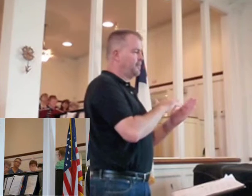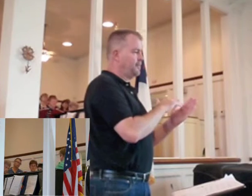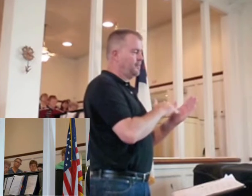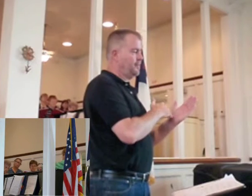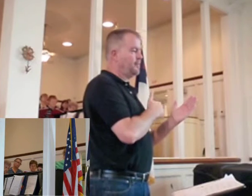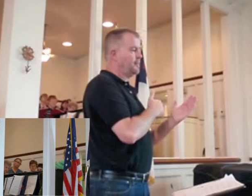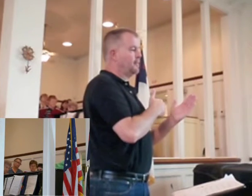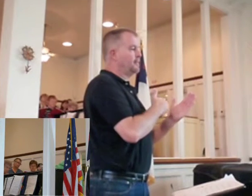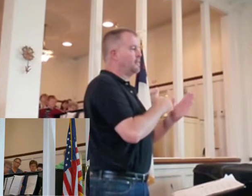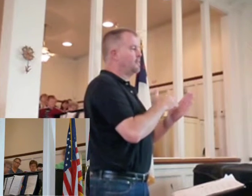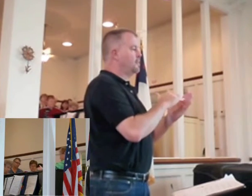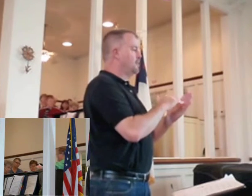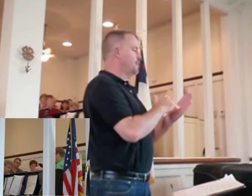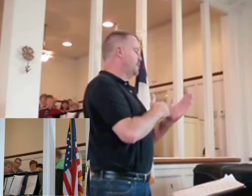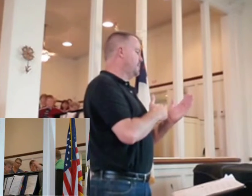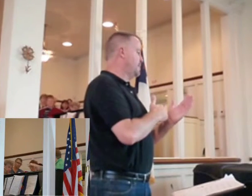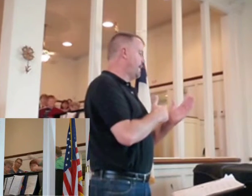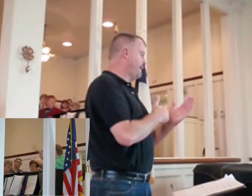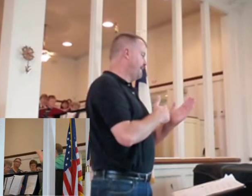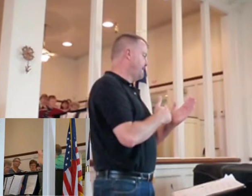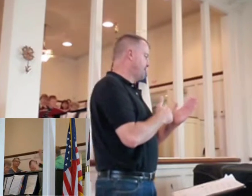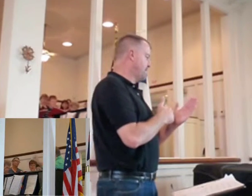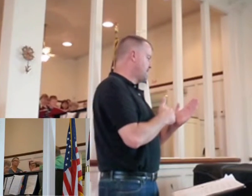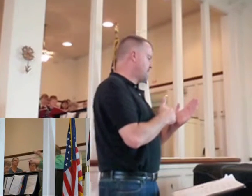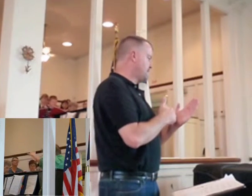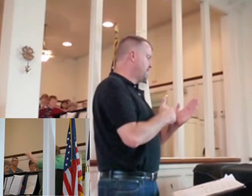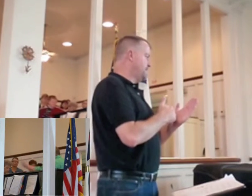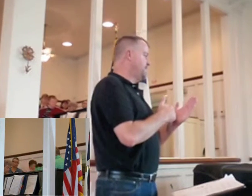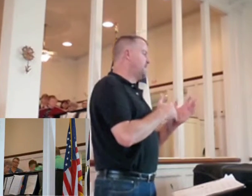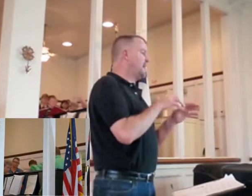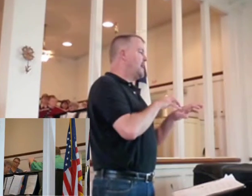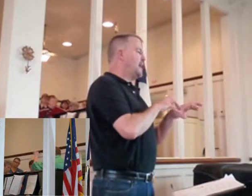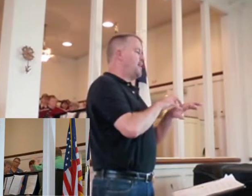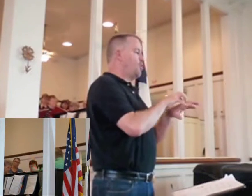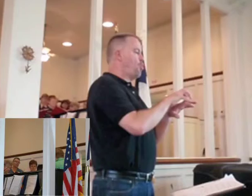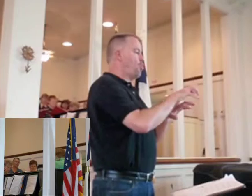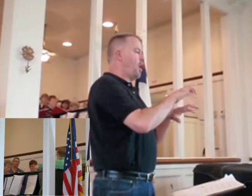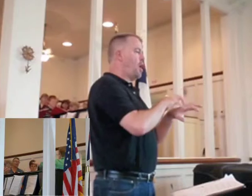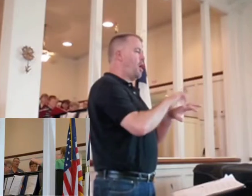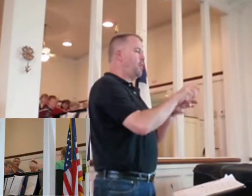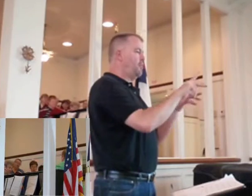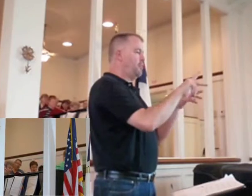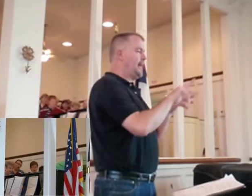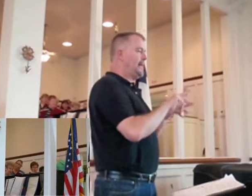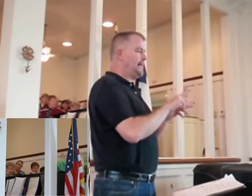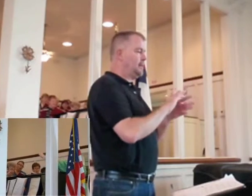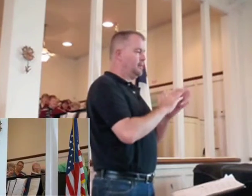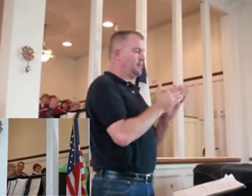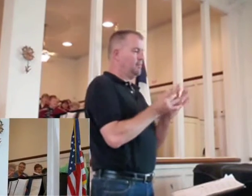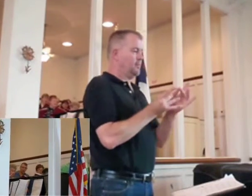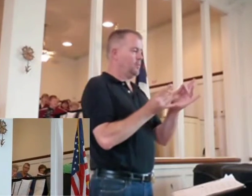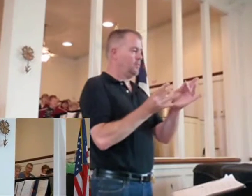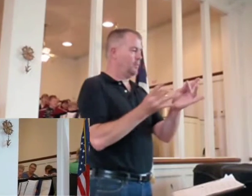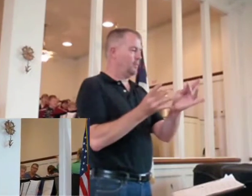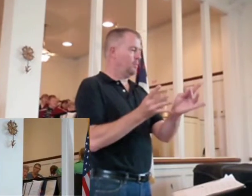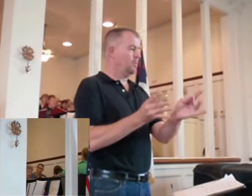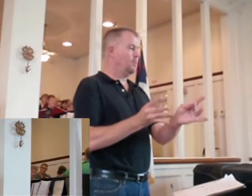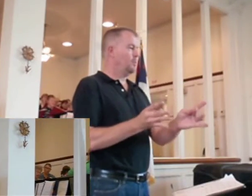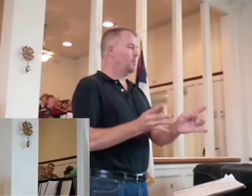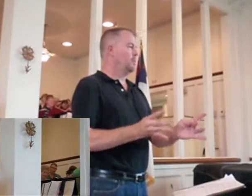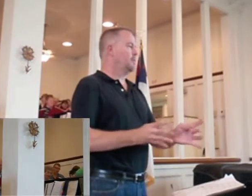rough places play, and the